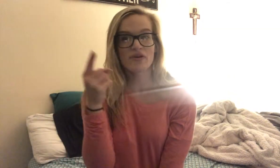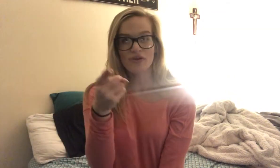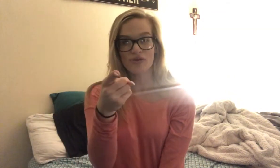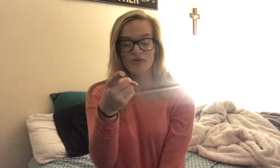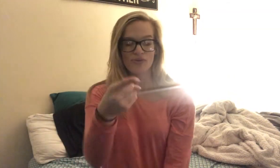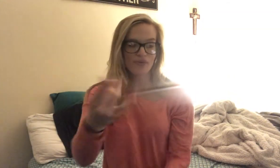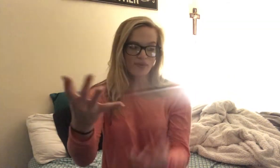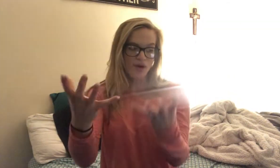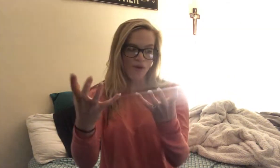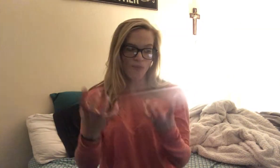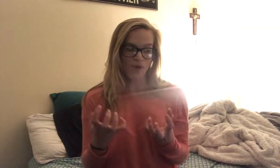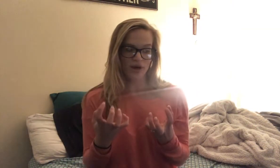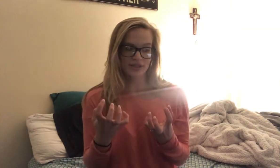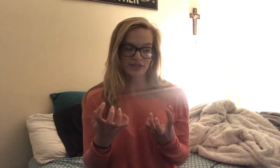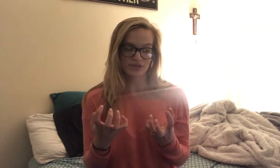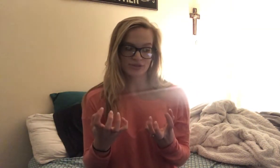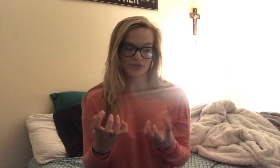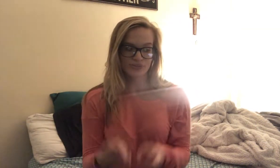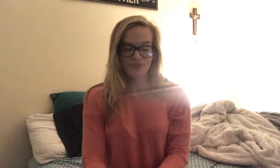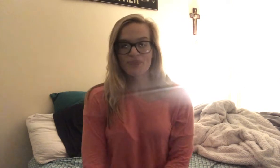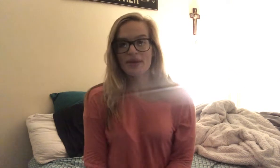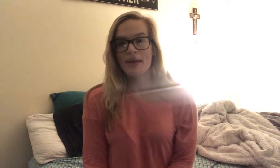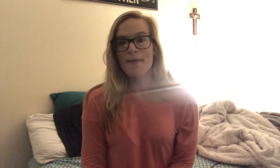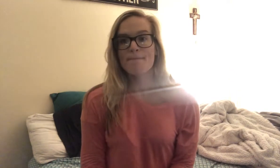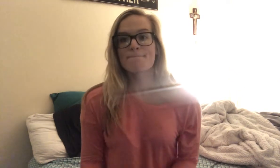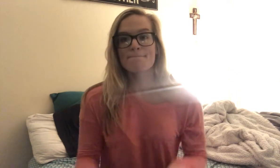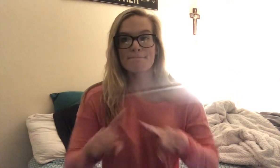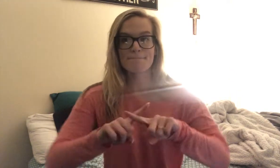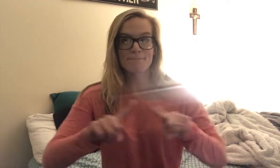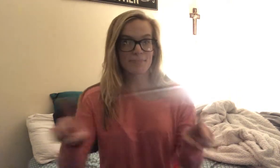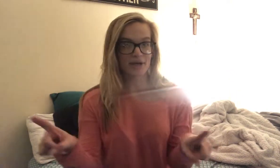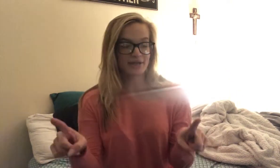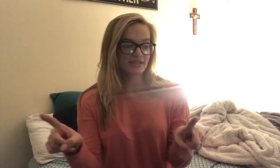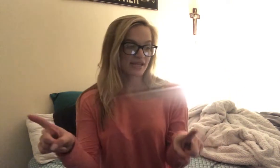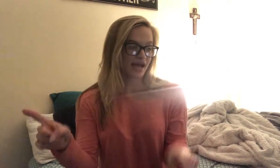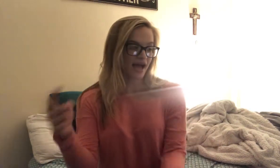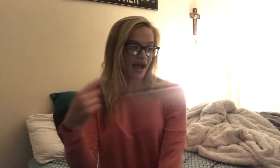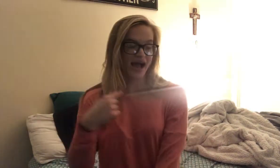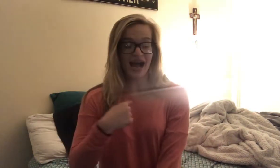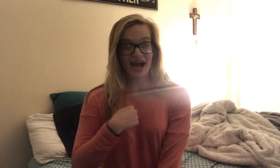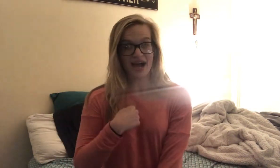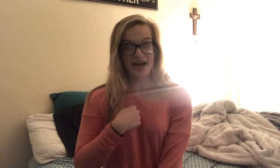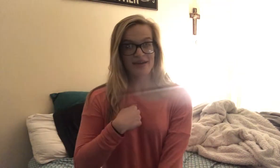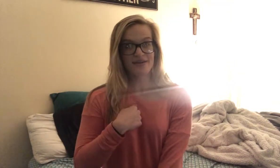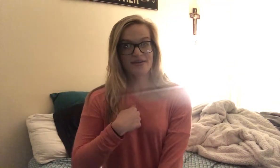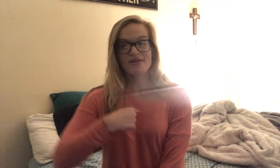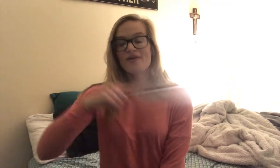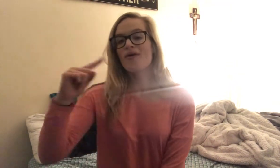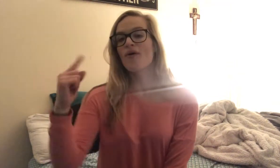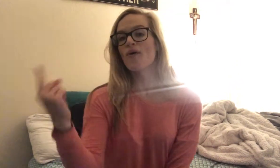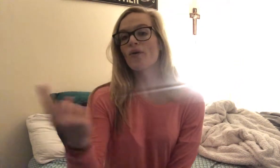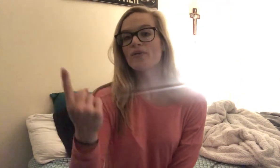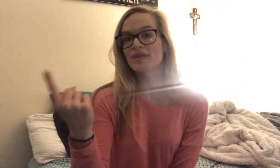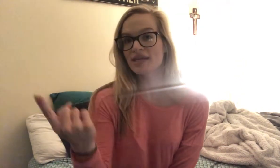You. Want to. But. I. Only.